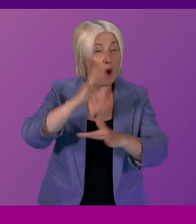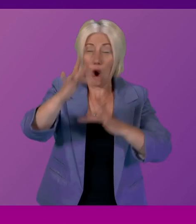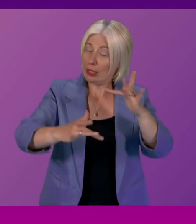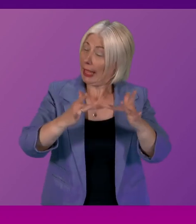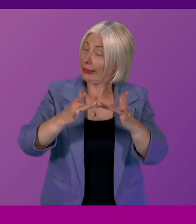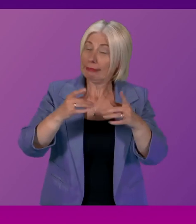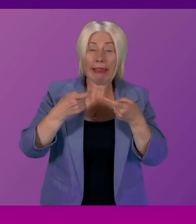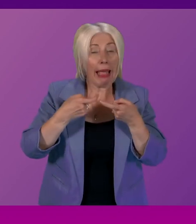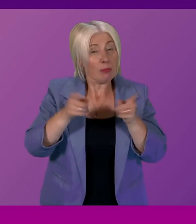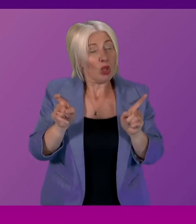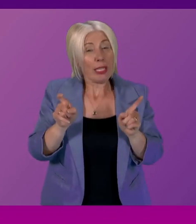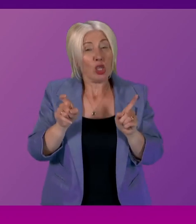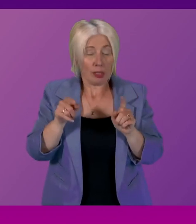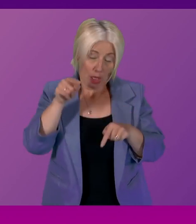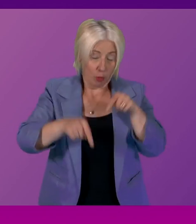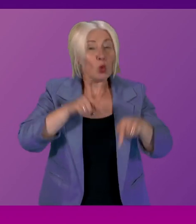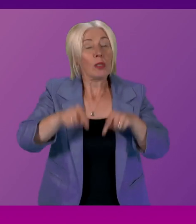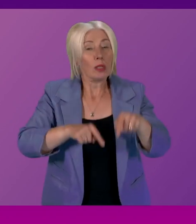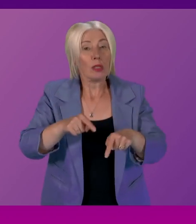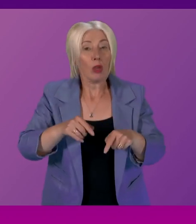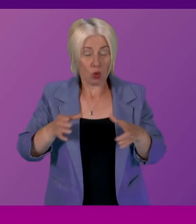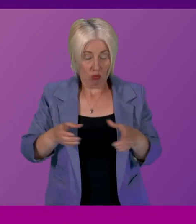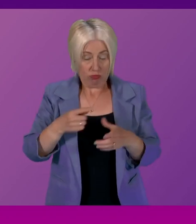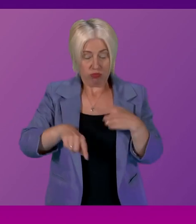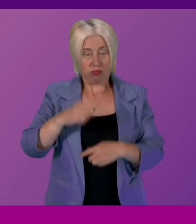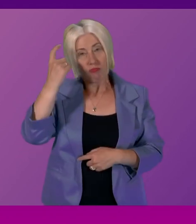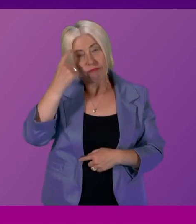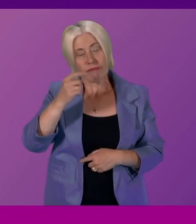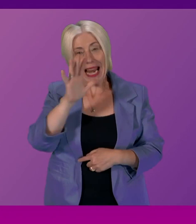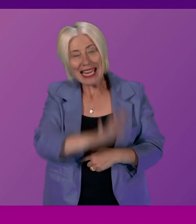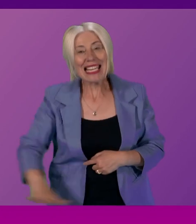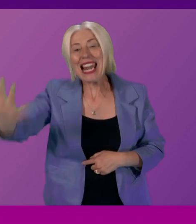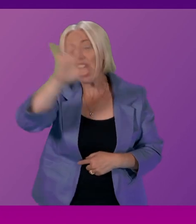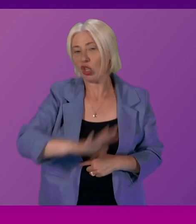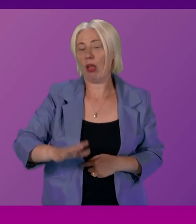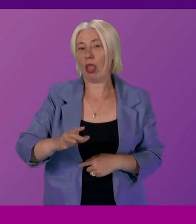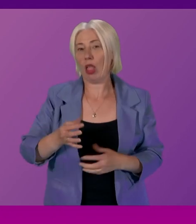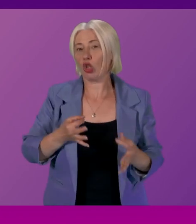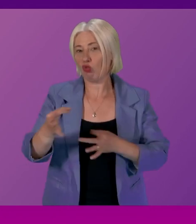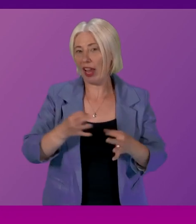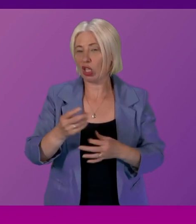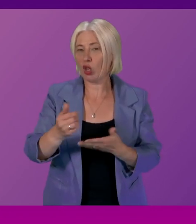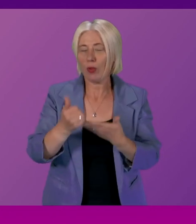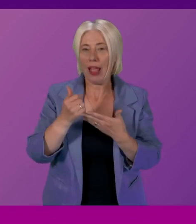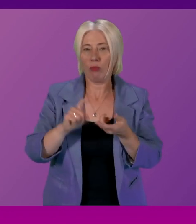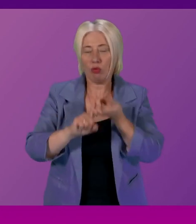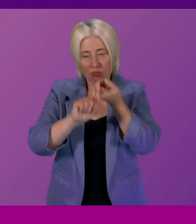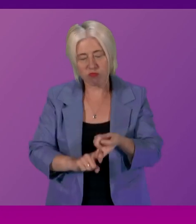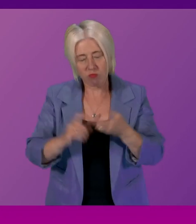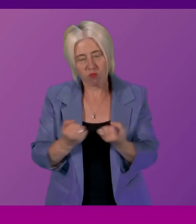exploitation and abuse so this group will consider whether national strategy would help to underpin and strengthen work